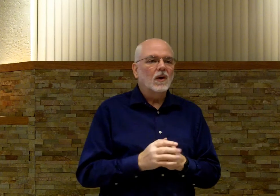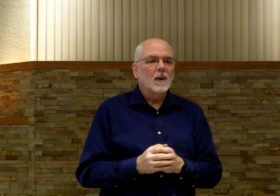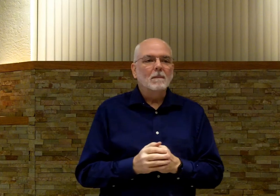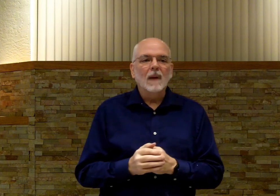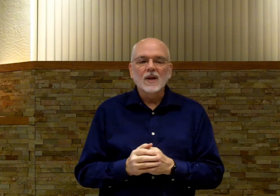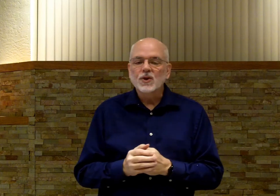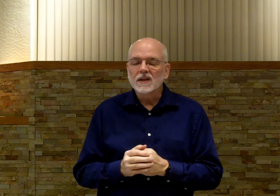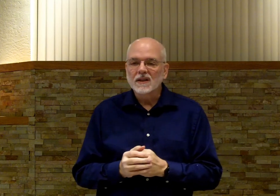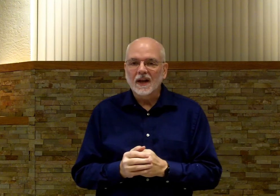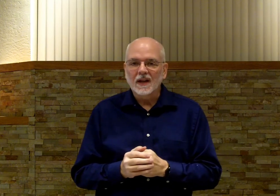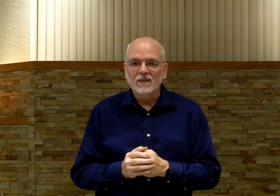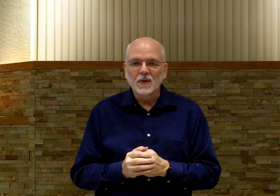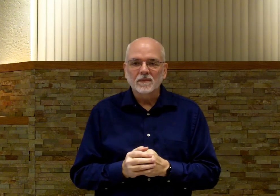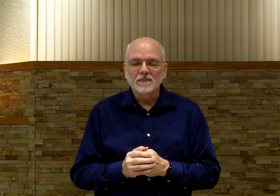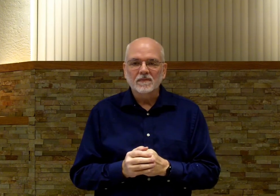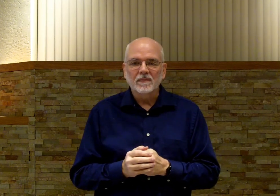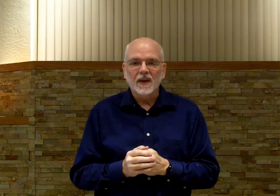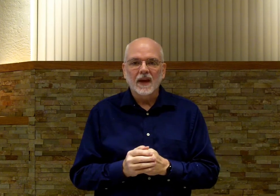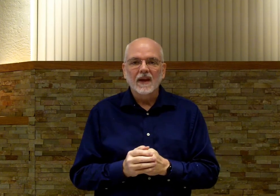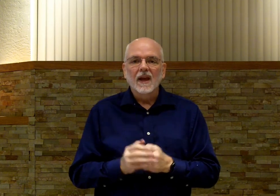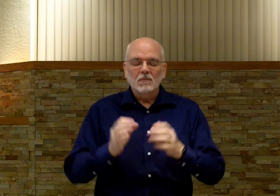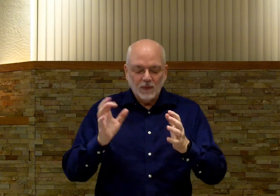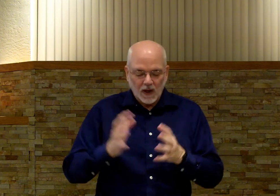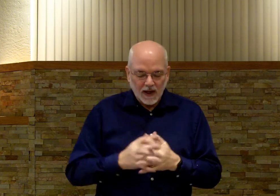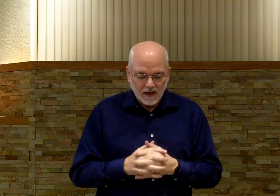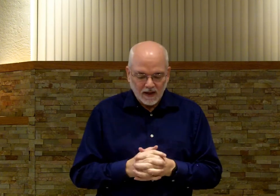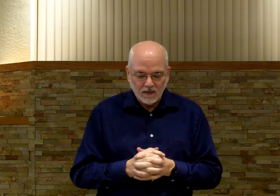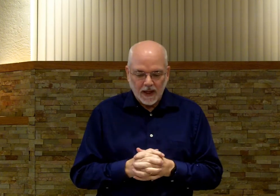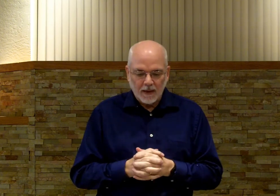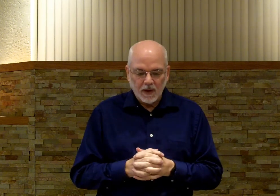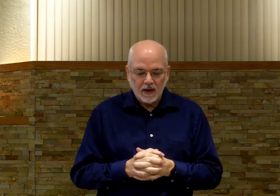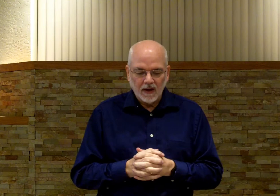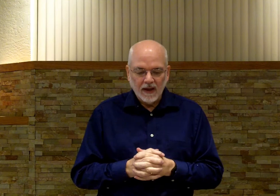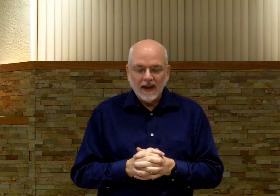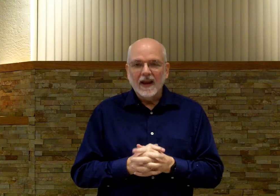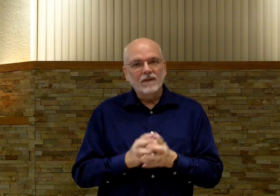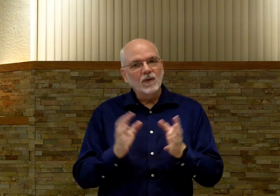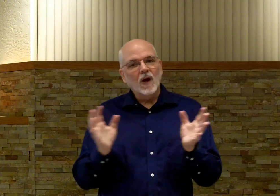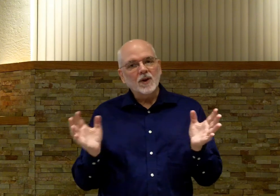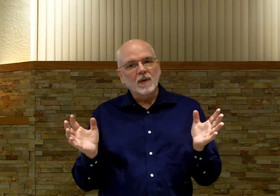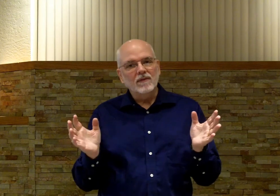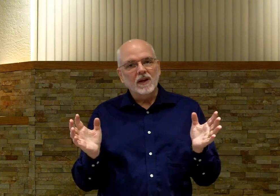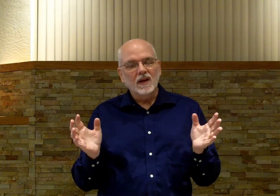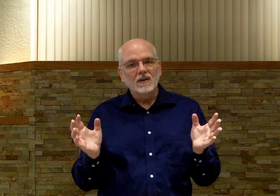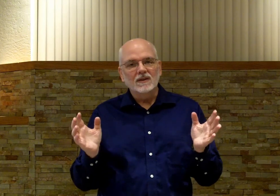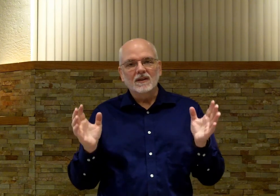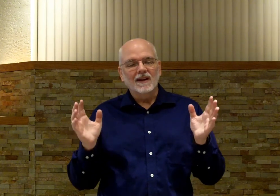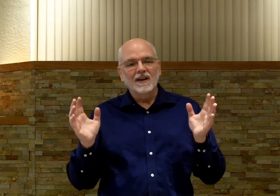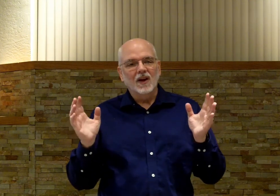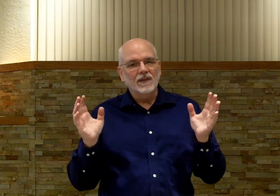My Jesus, I Love You. Okay? Before I get into the vocabulary, and if you've watched my videos, you know, if